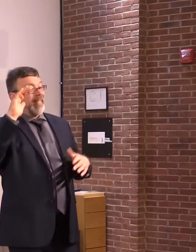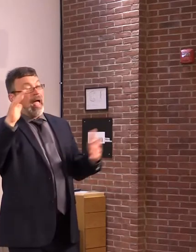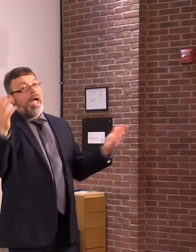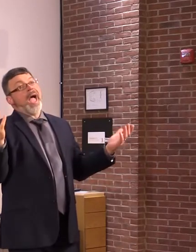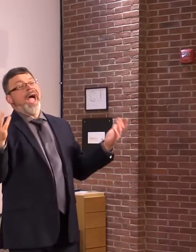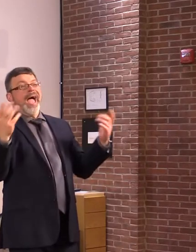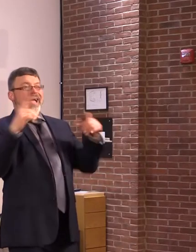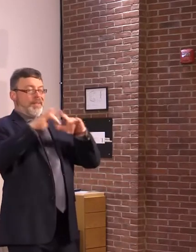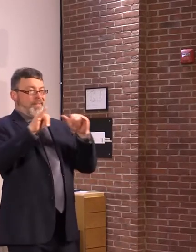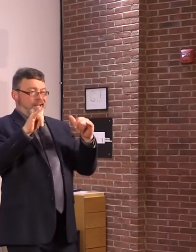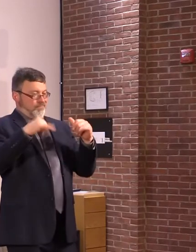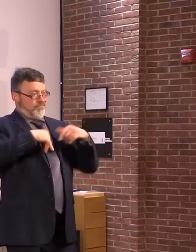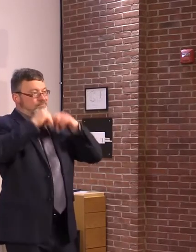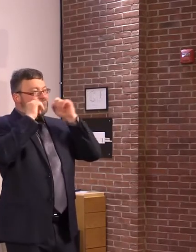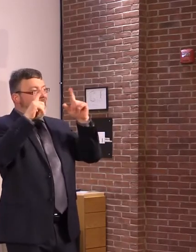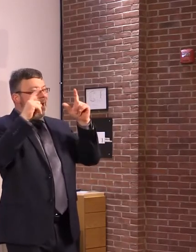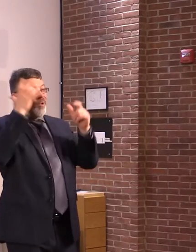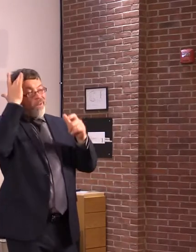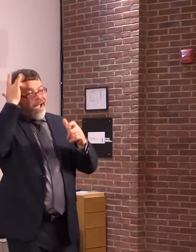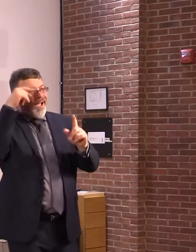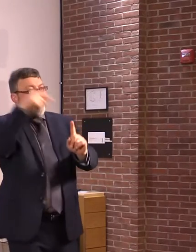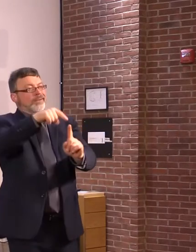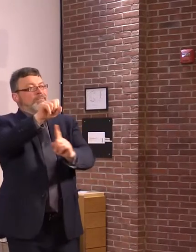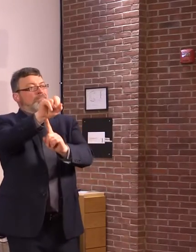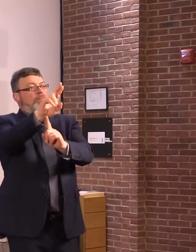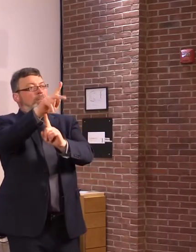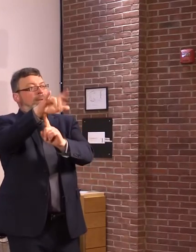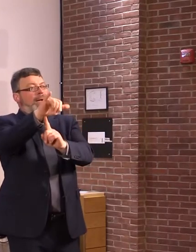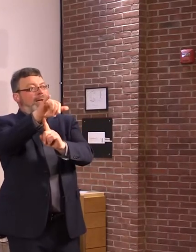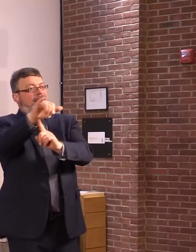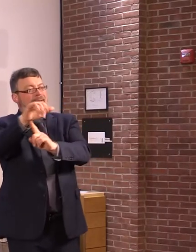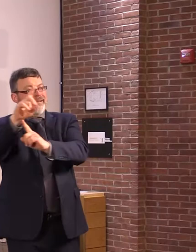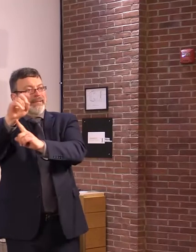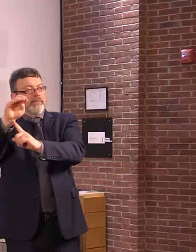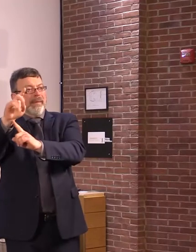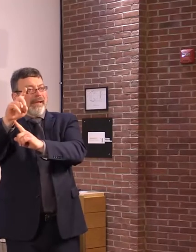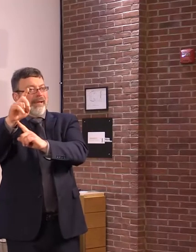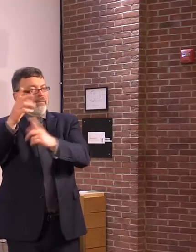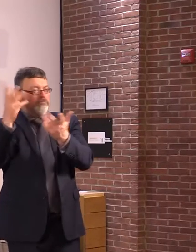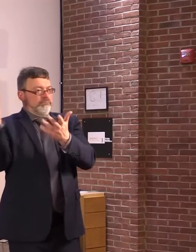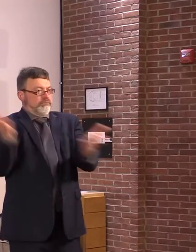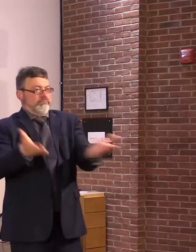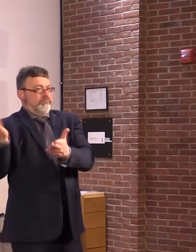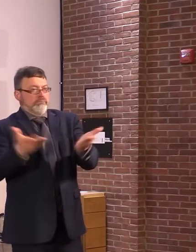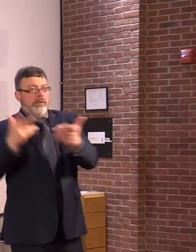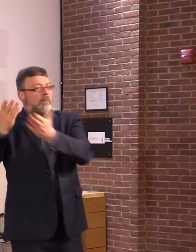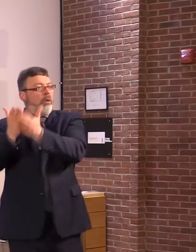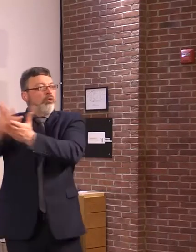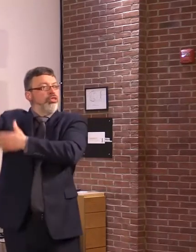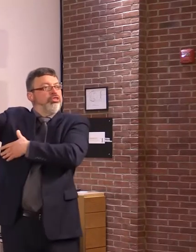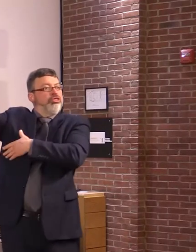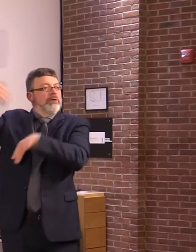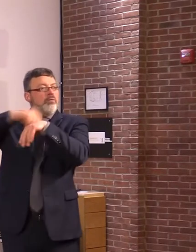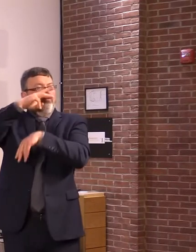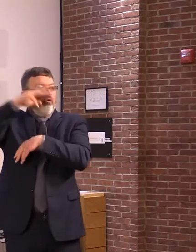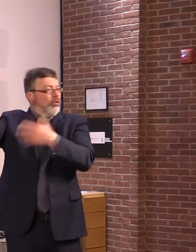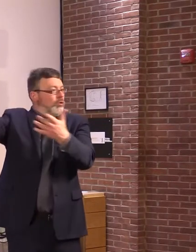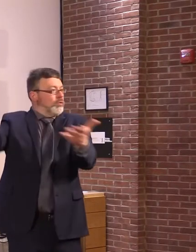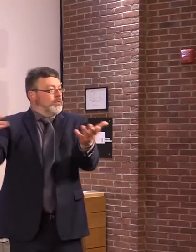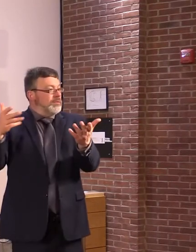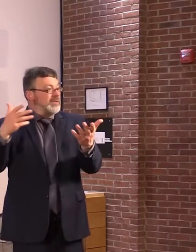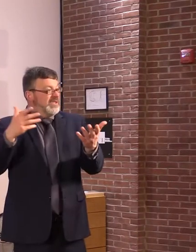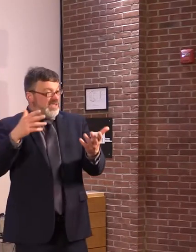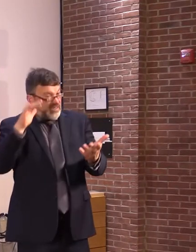shortages. There have been supply chain shortages. In fact, we make baby formula here in the state. And I was going to reach out